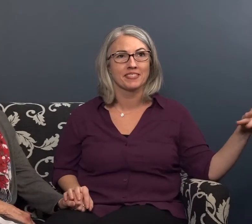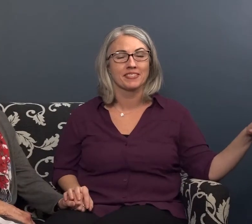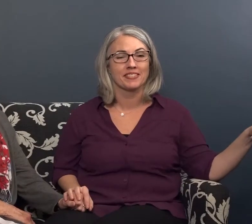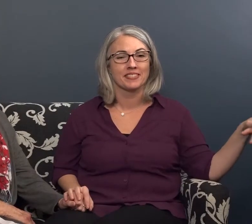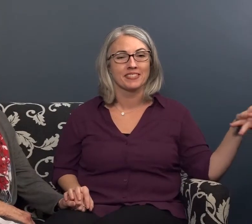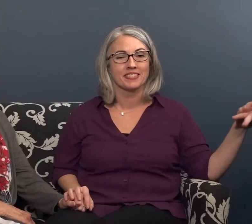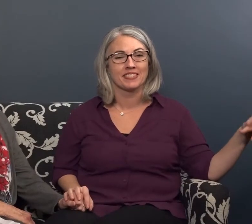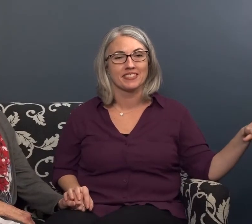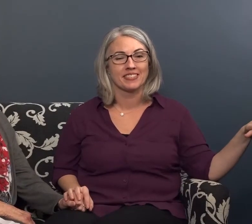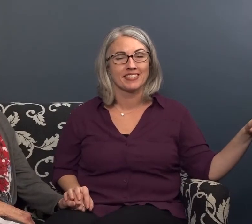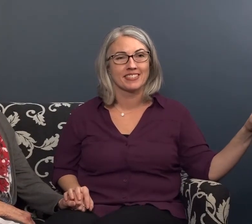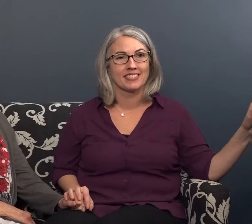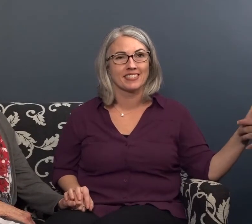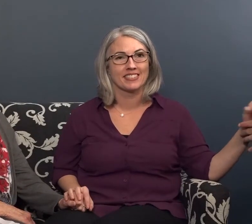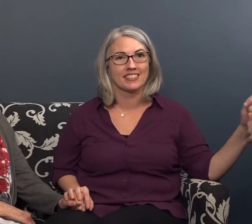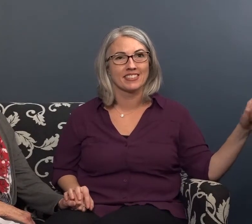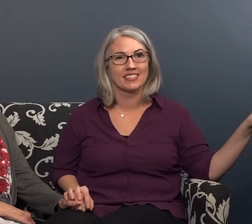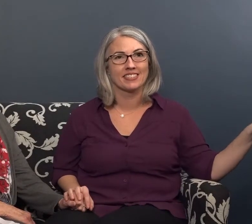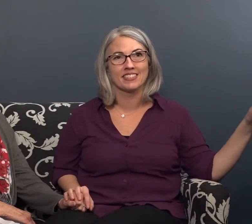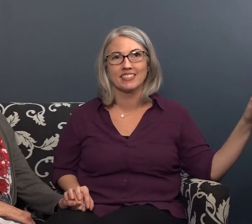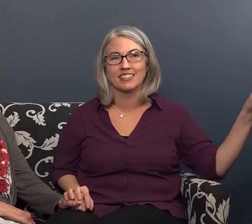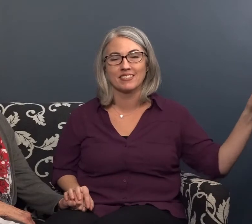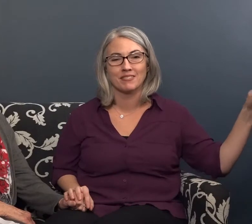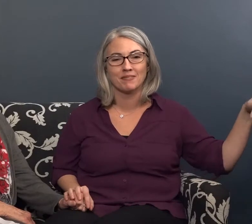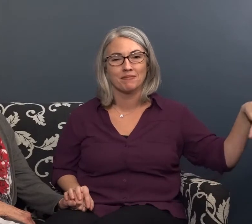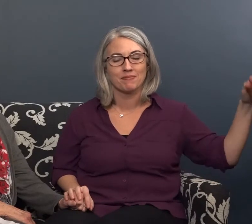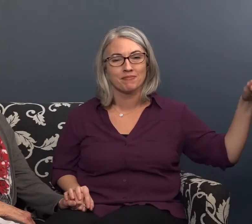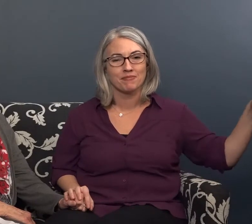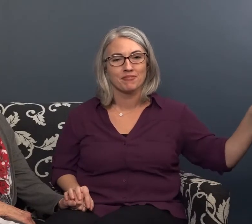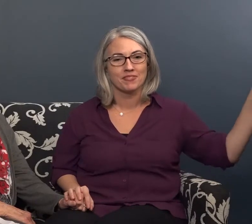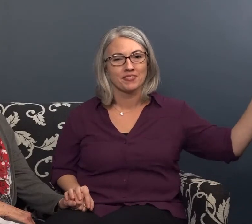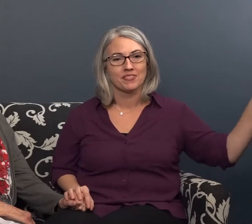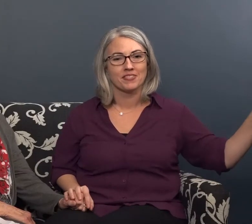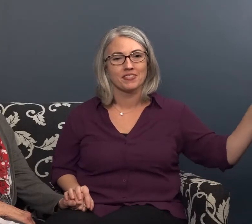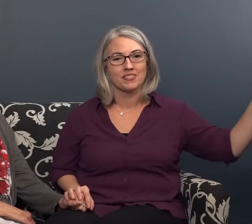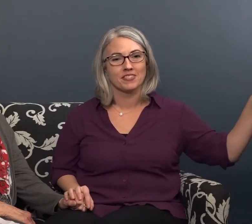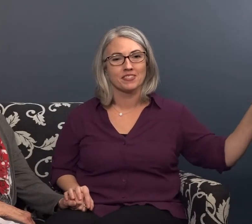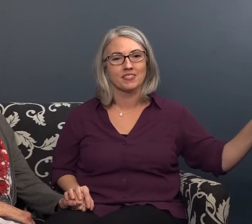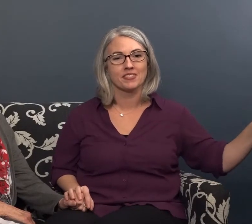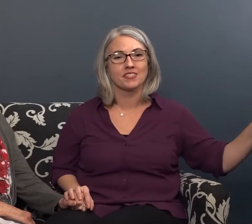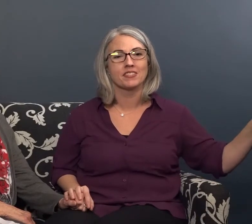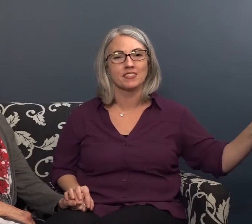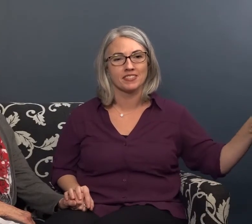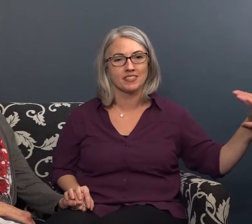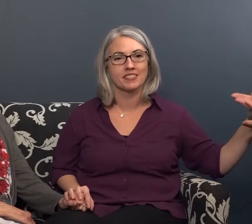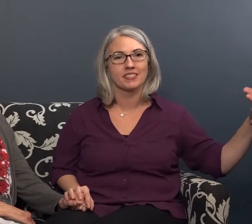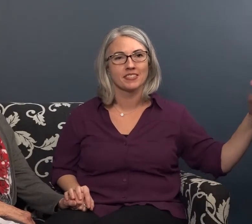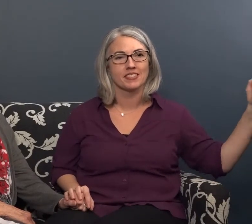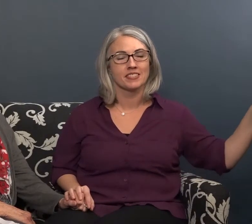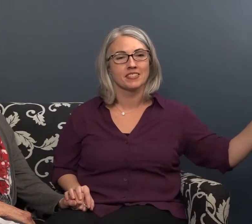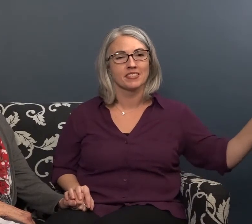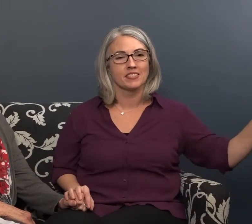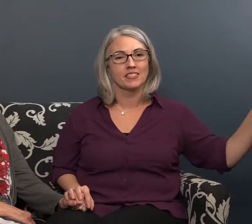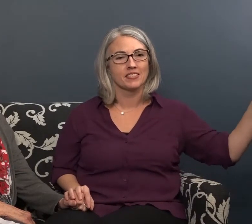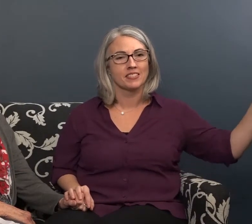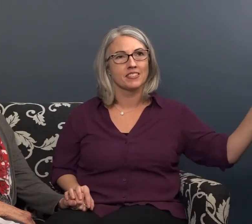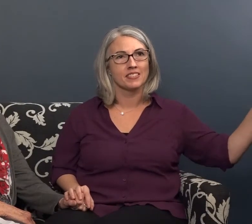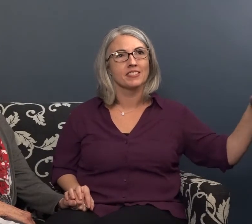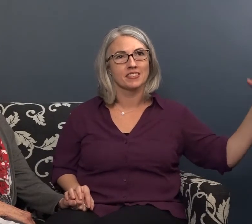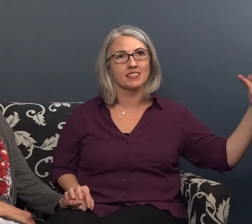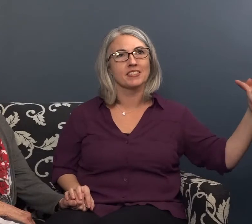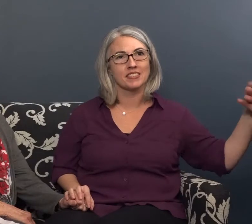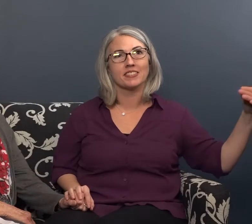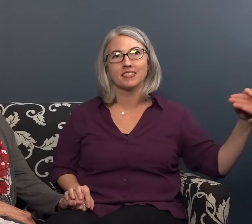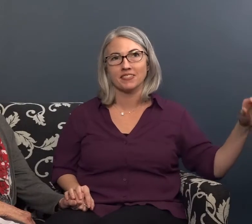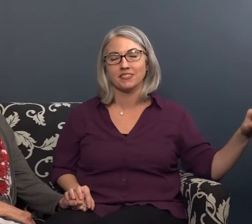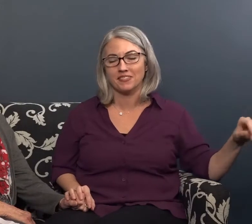Share with me what you experienced as a child growing up with hearing and vision issues and I'd like to get your mom's perspective as